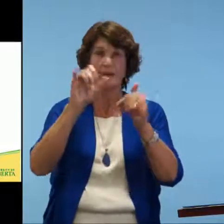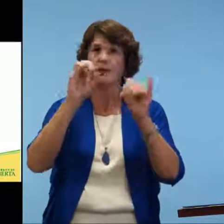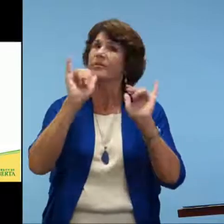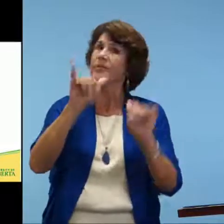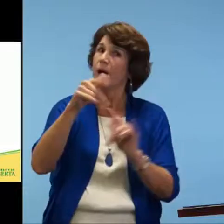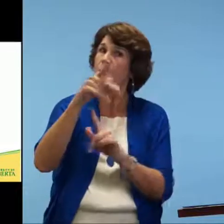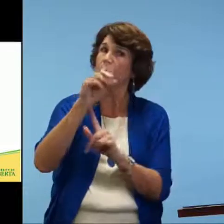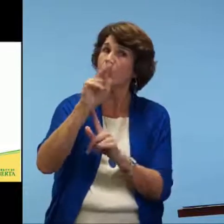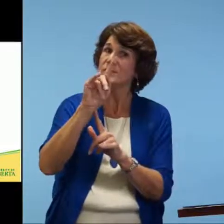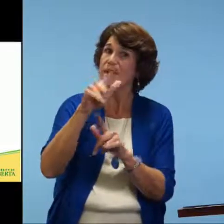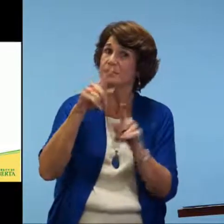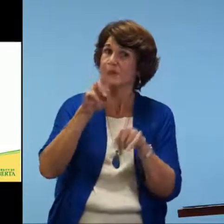retelling.